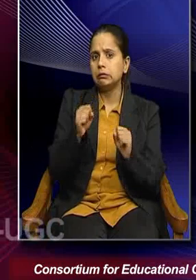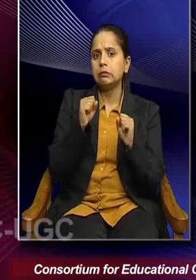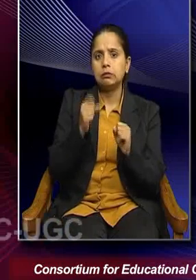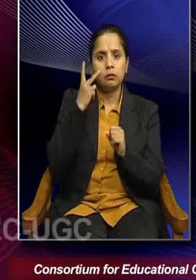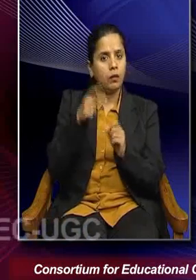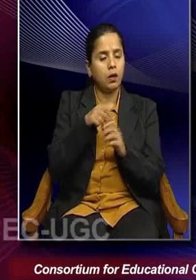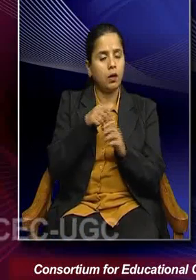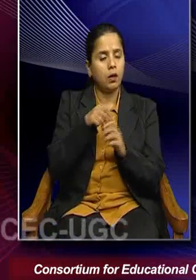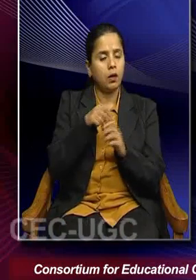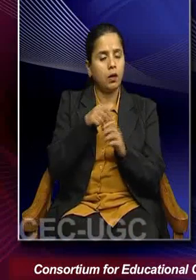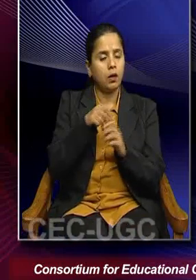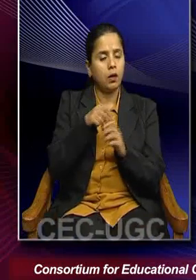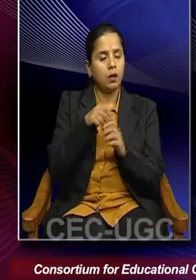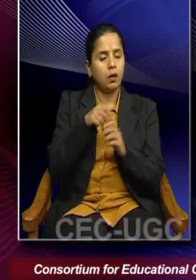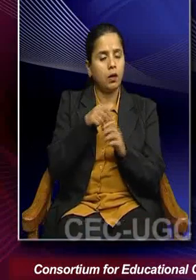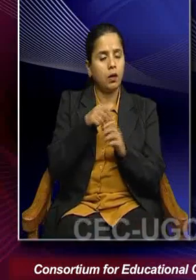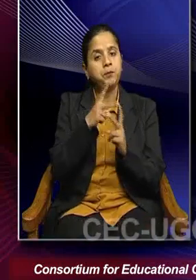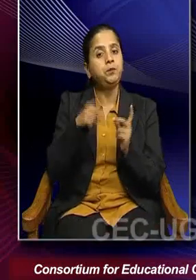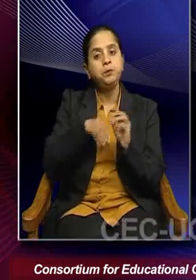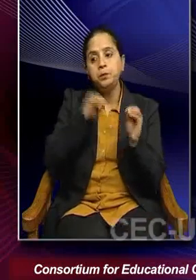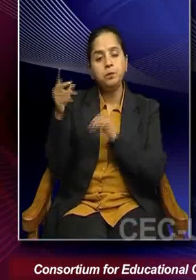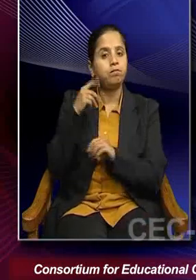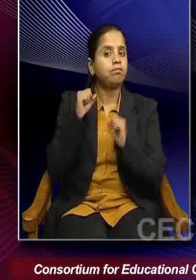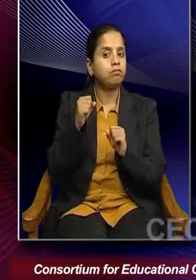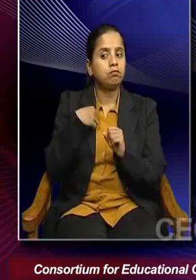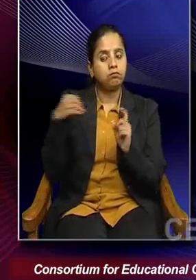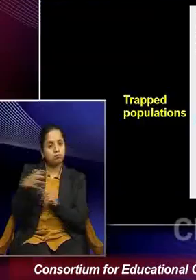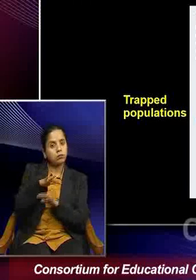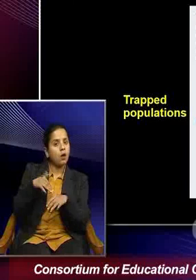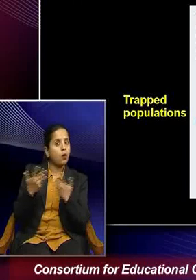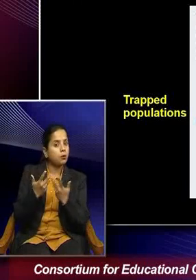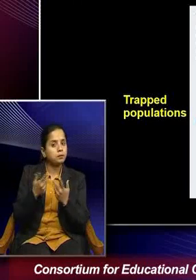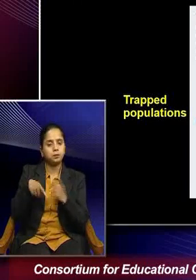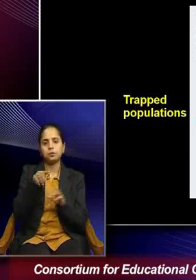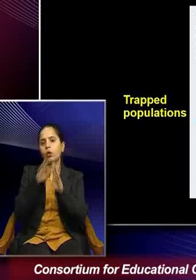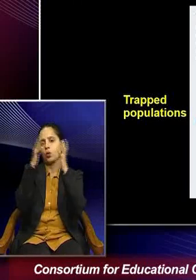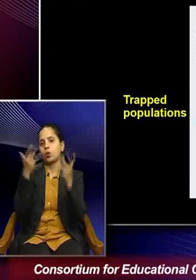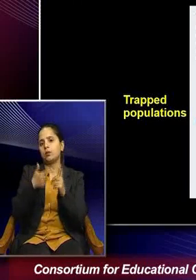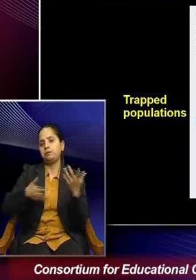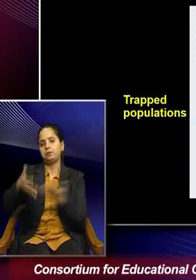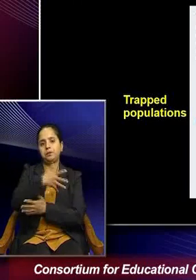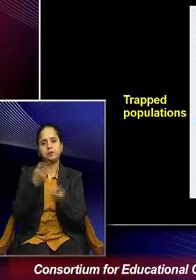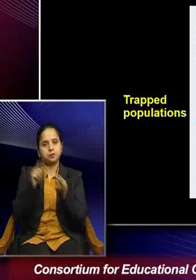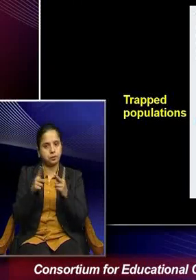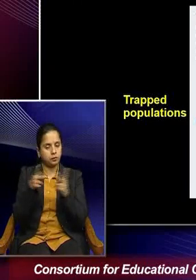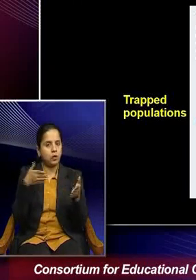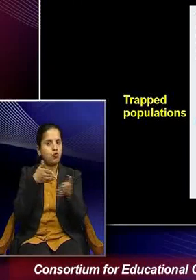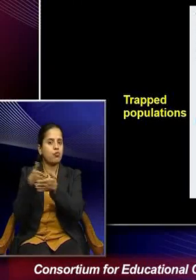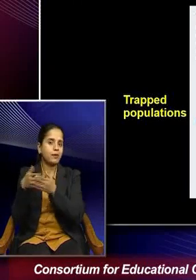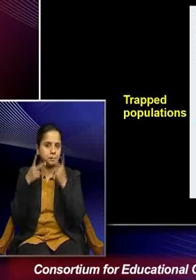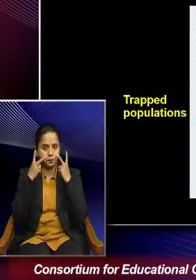go elsewhere and hence disproportionately are affected by the global environmental challenges.